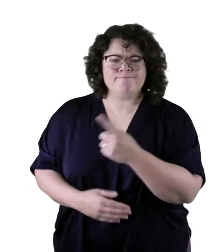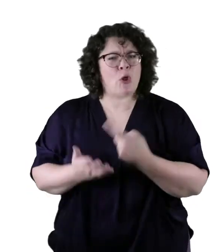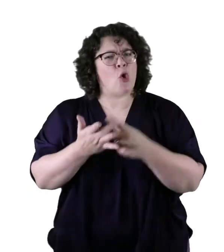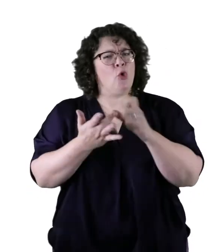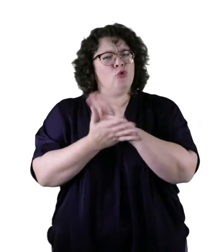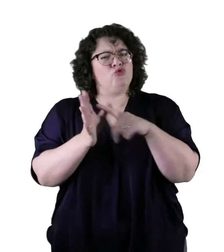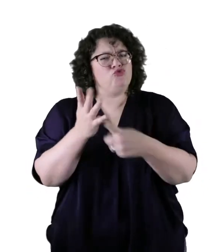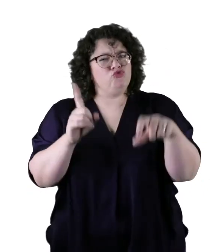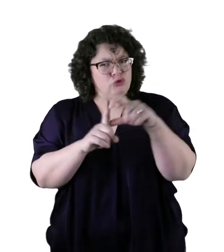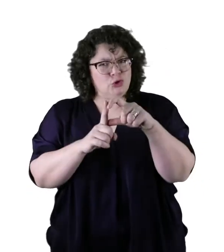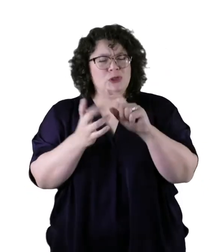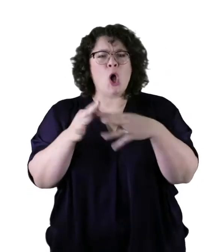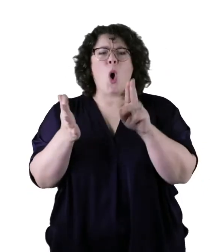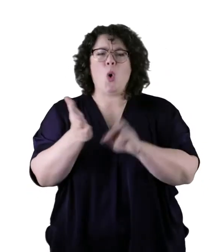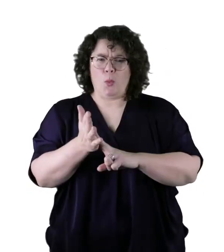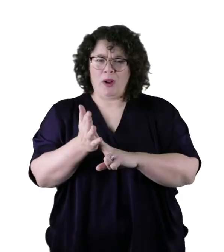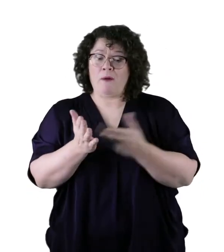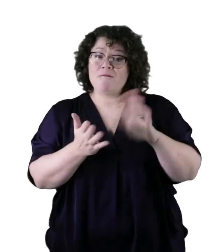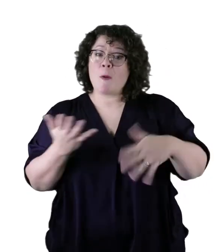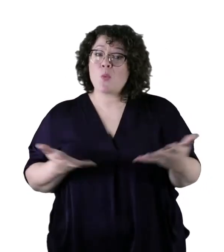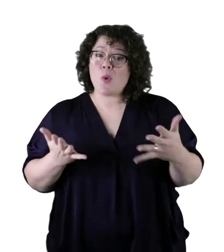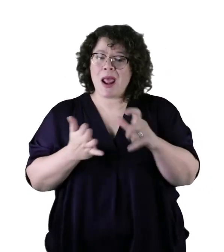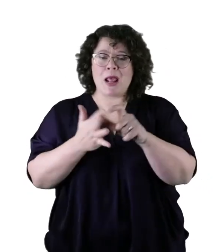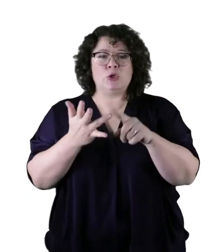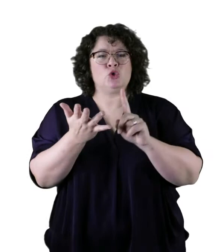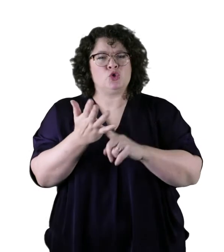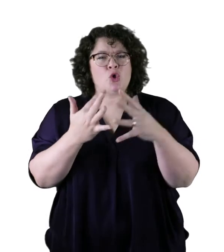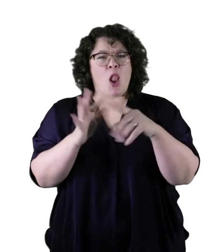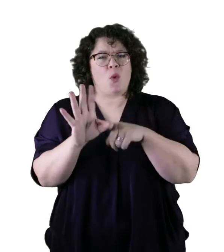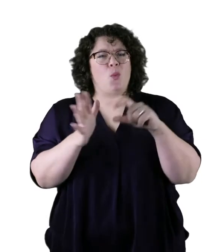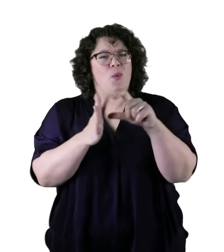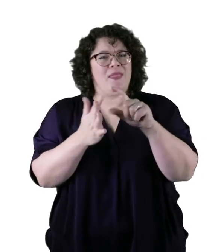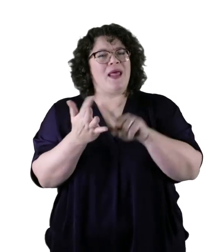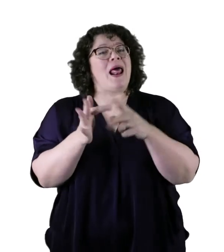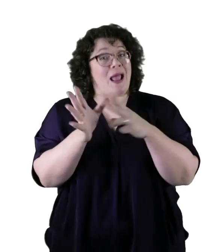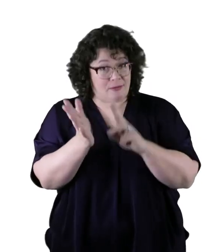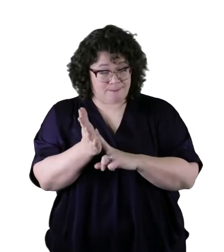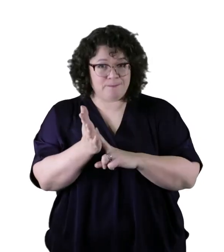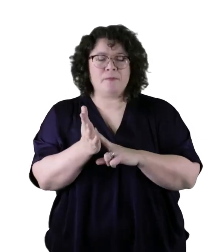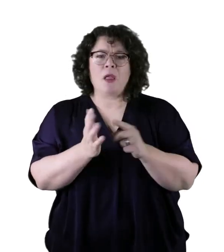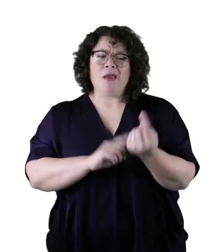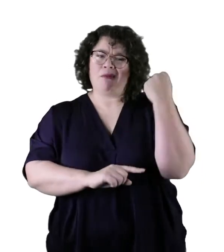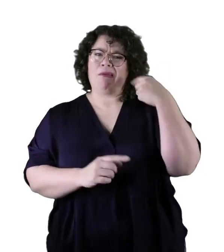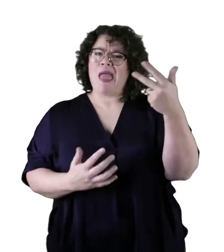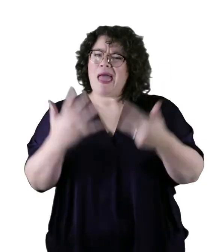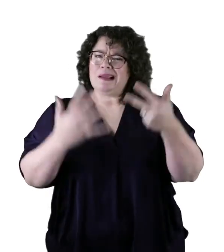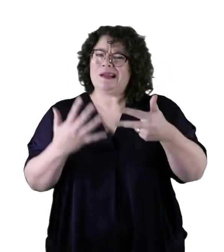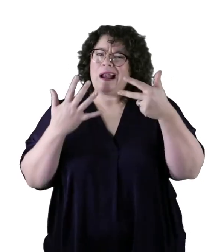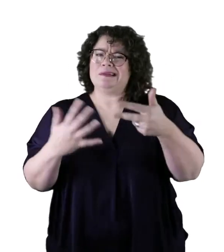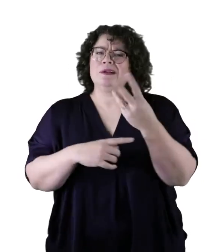In 1883, a young boy is charged with stealing five pennies. He is privately whipped